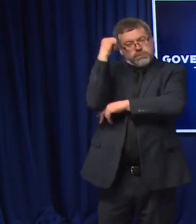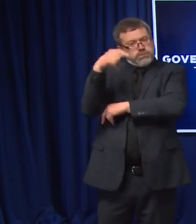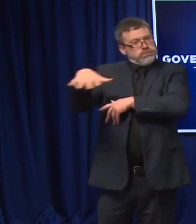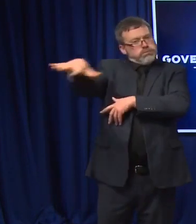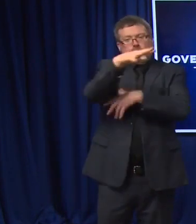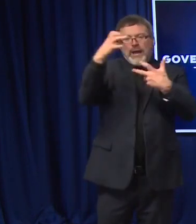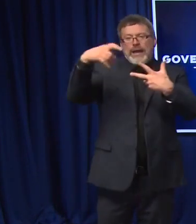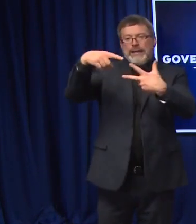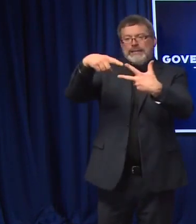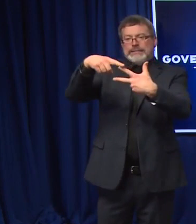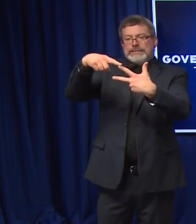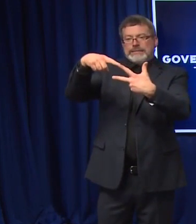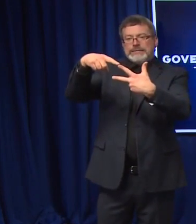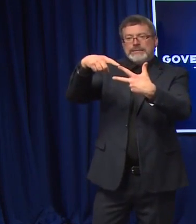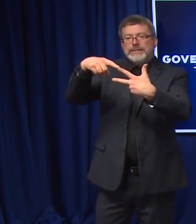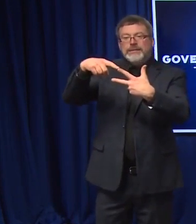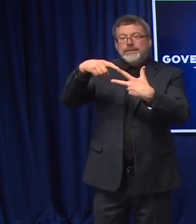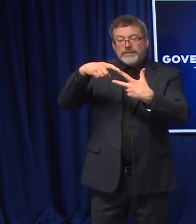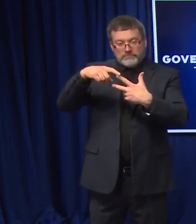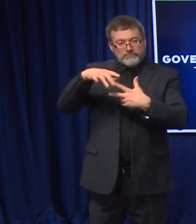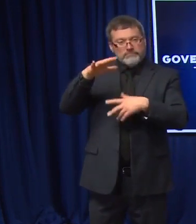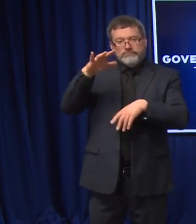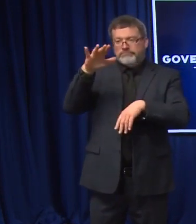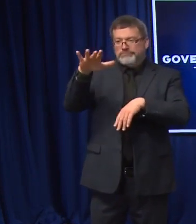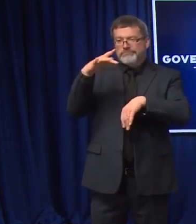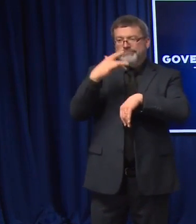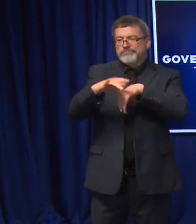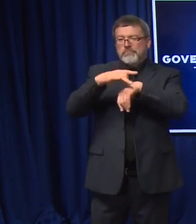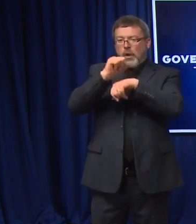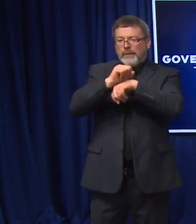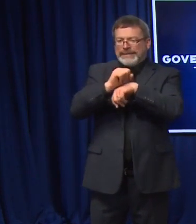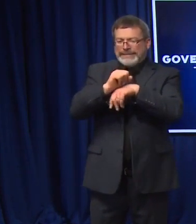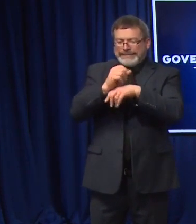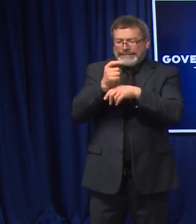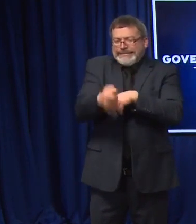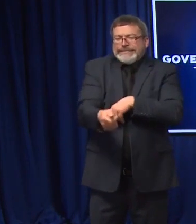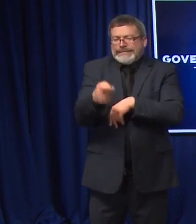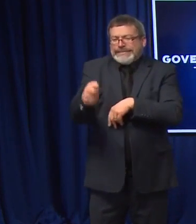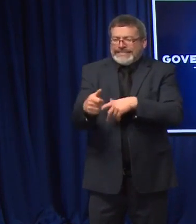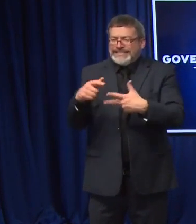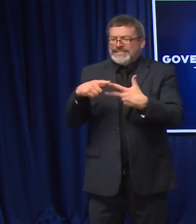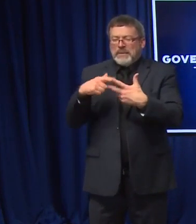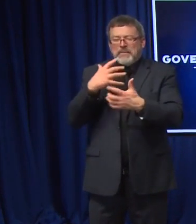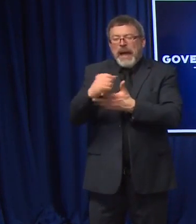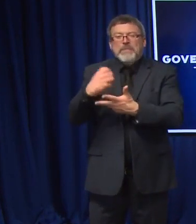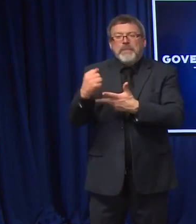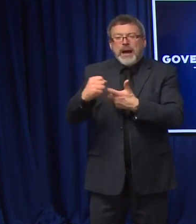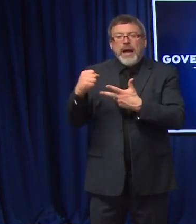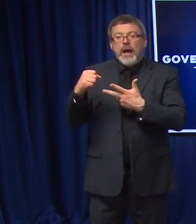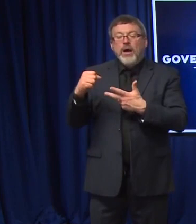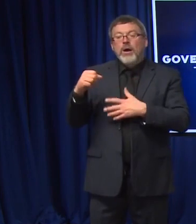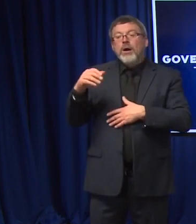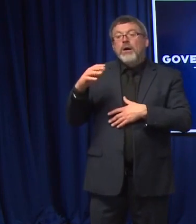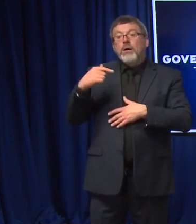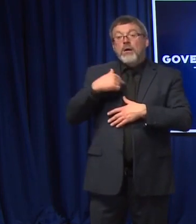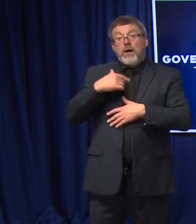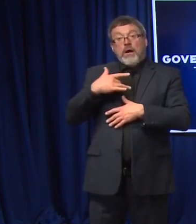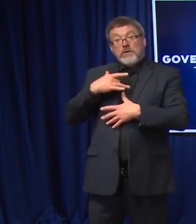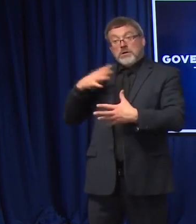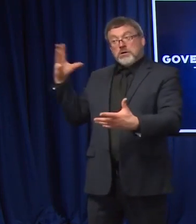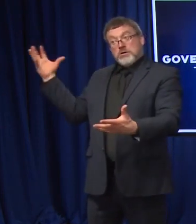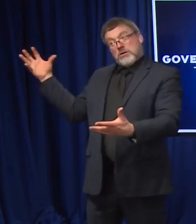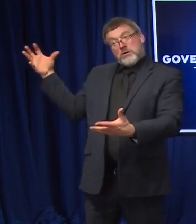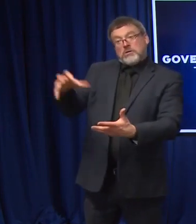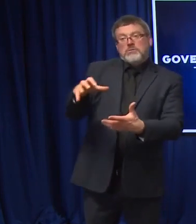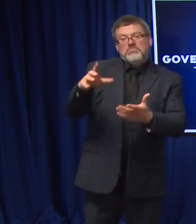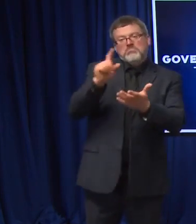we know there's very little available right now. We'll get probably likely get another shipment. I don't want to promise anything next week, but it is being scooped up